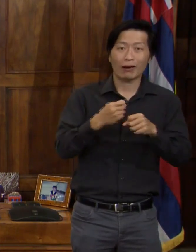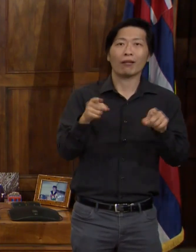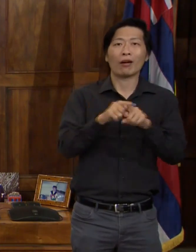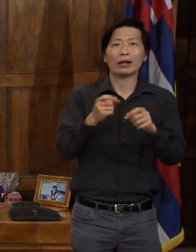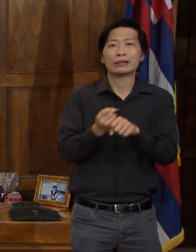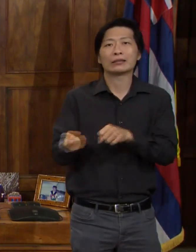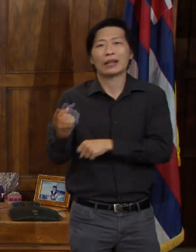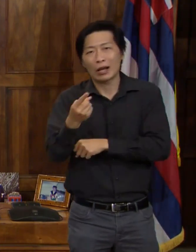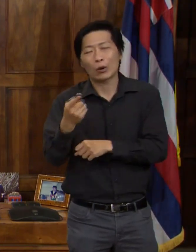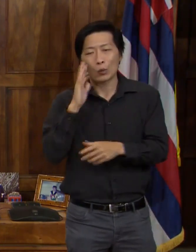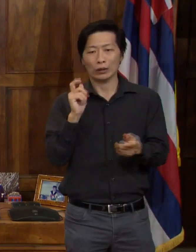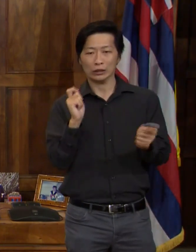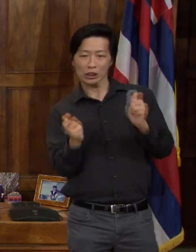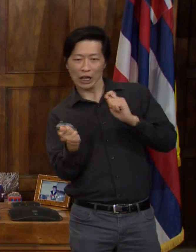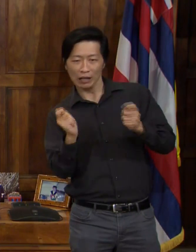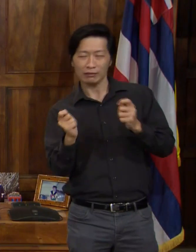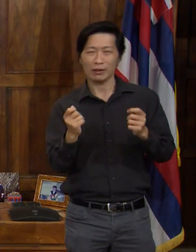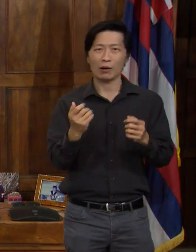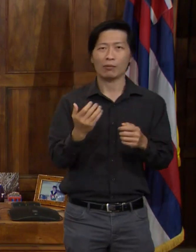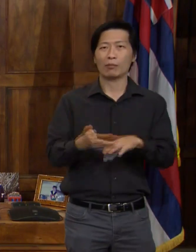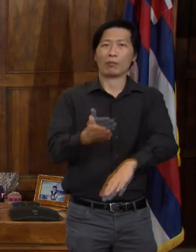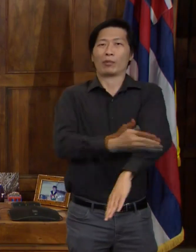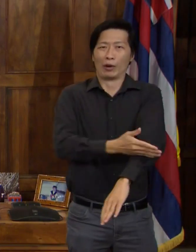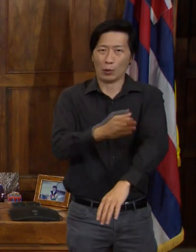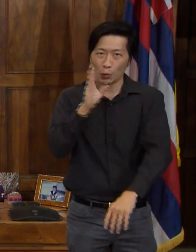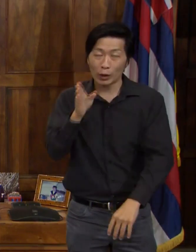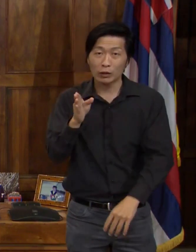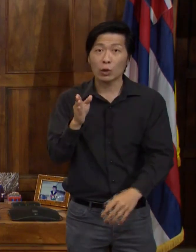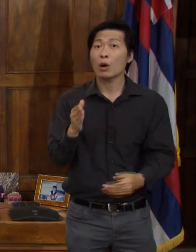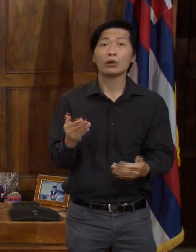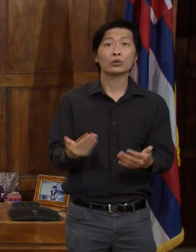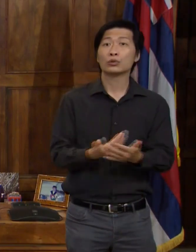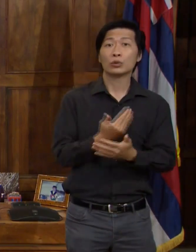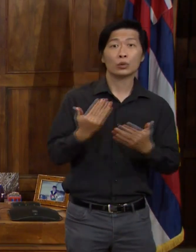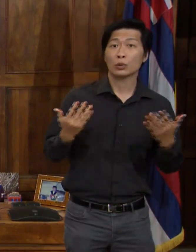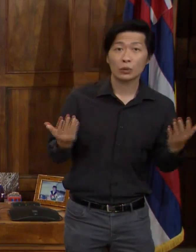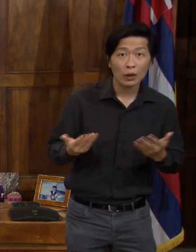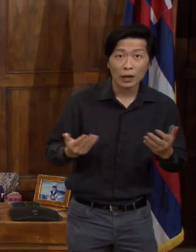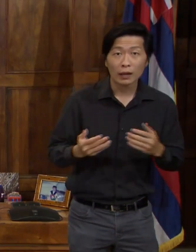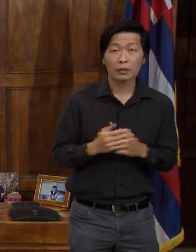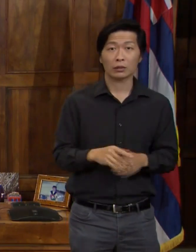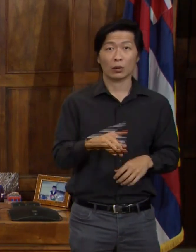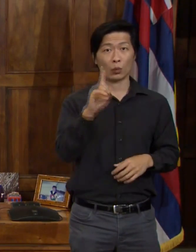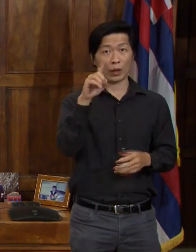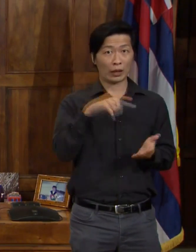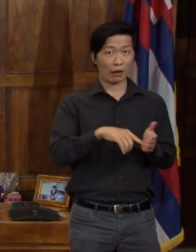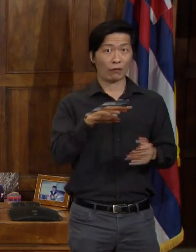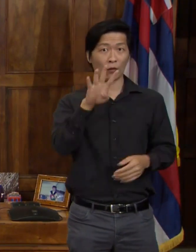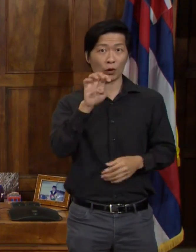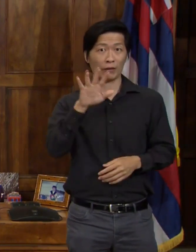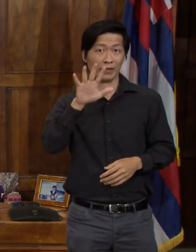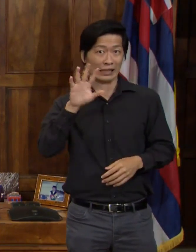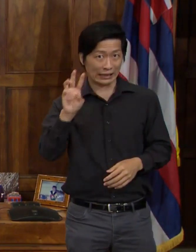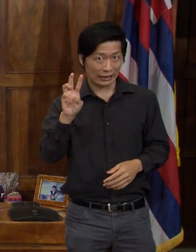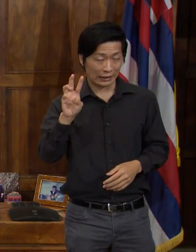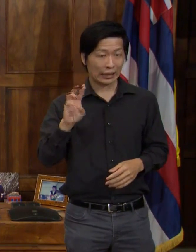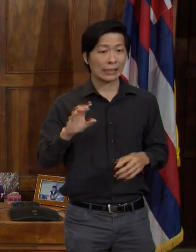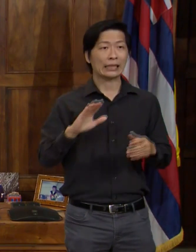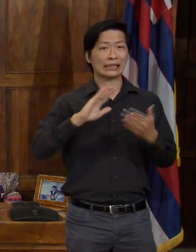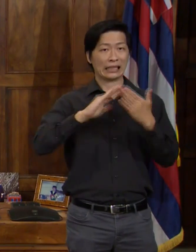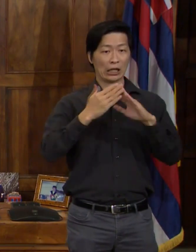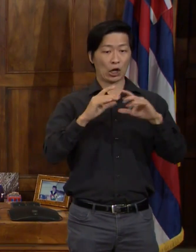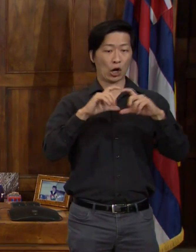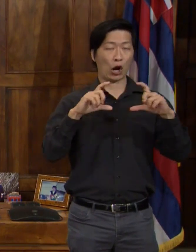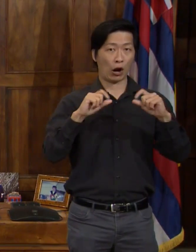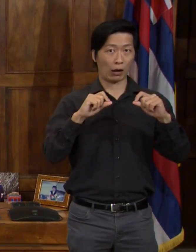and do better in the future. What is new? As of today 1,456 city cards